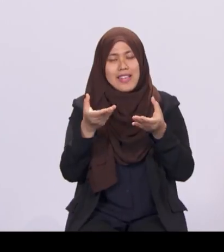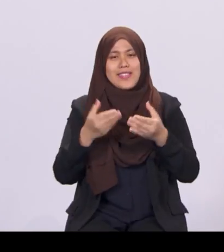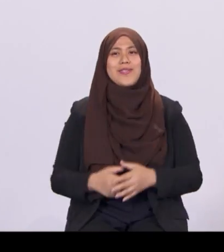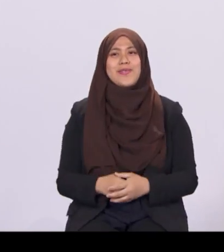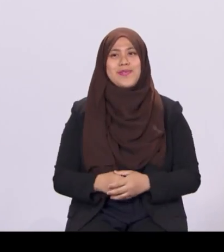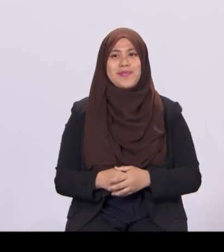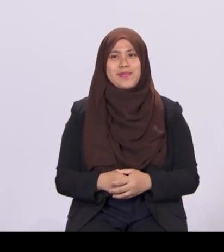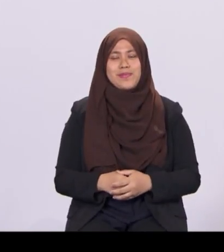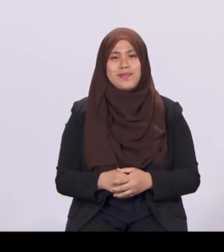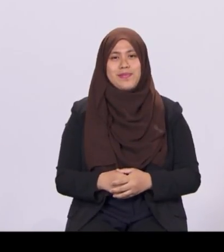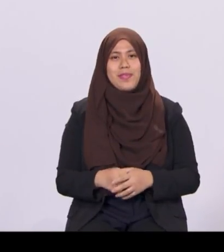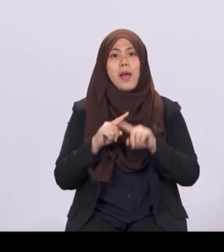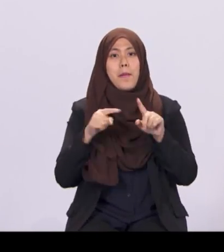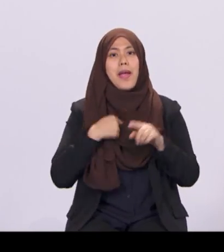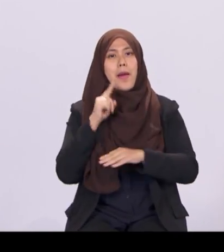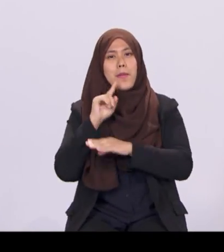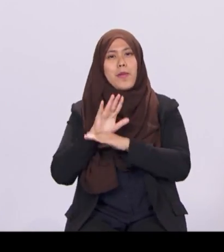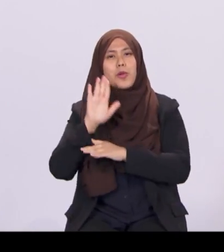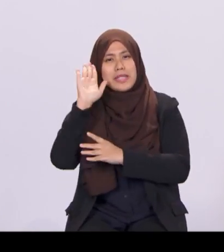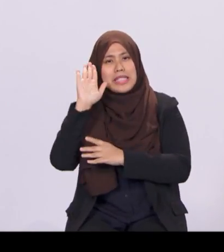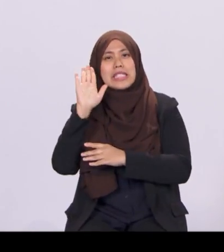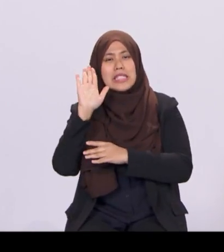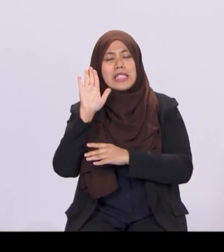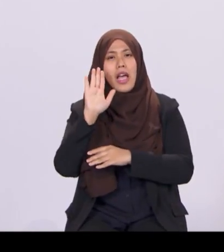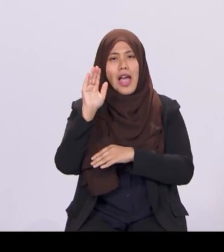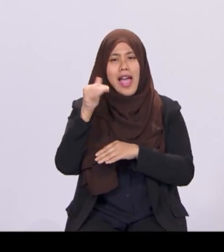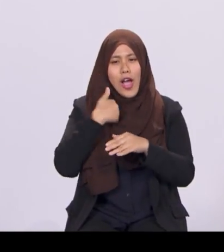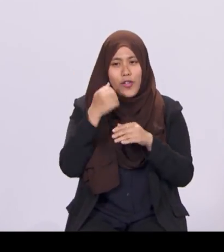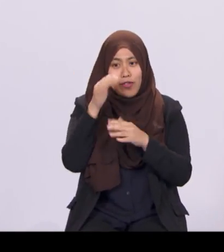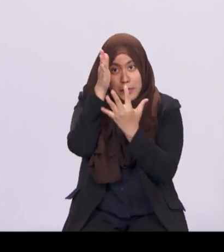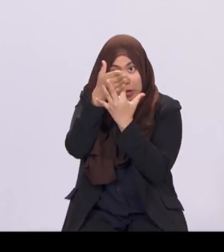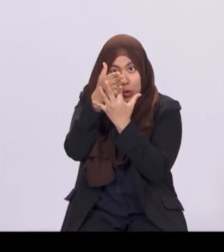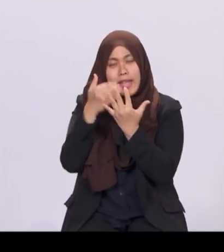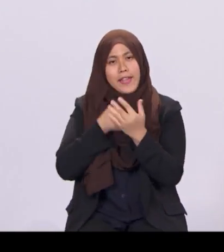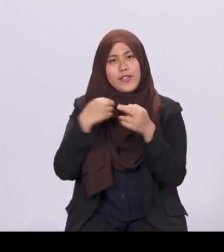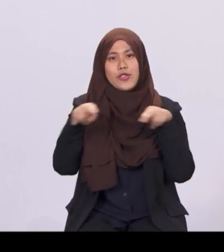But I promise I will call a recess in the middle. With that, let me begin.